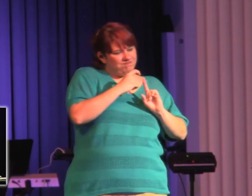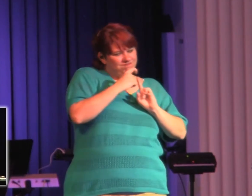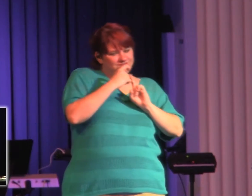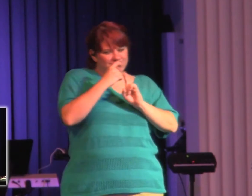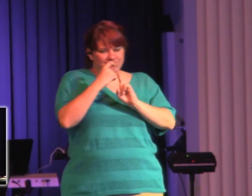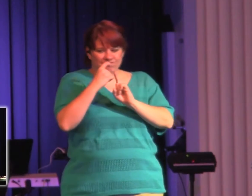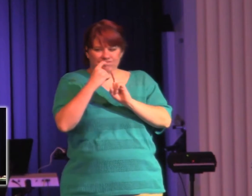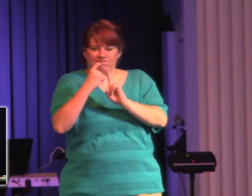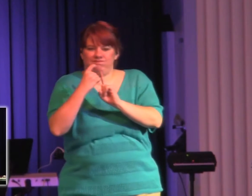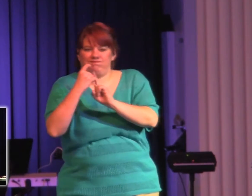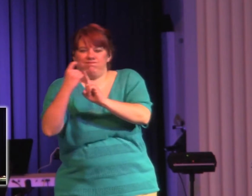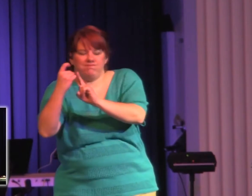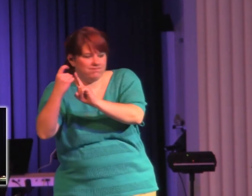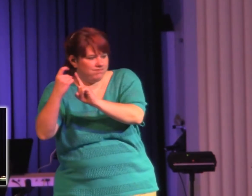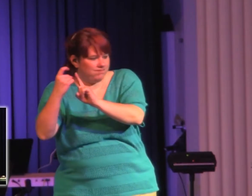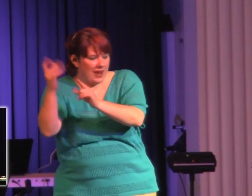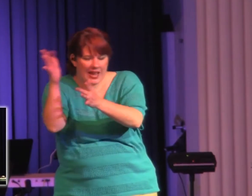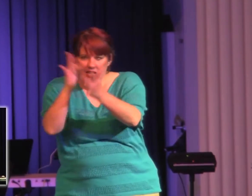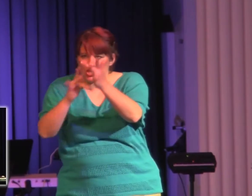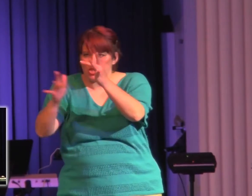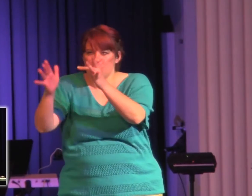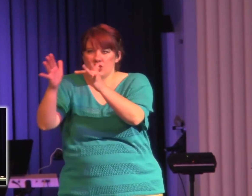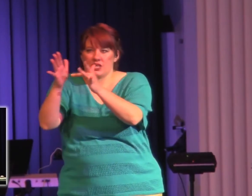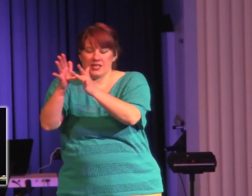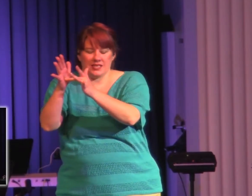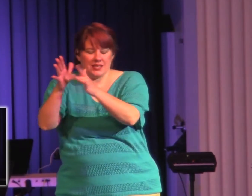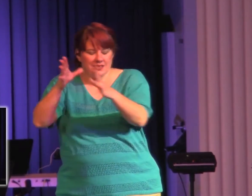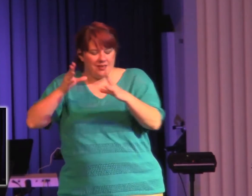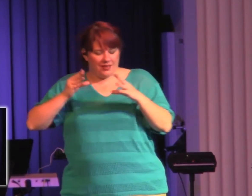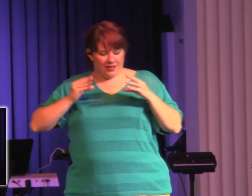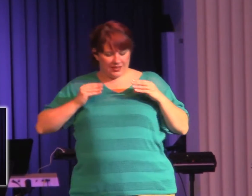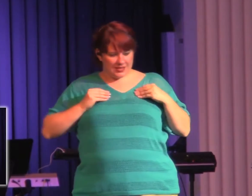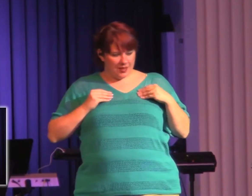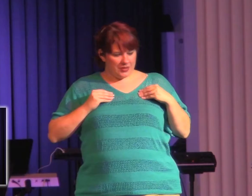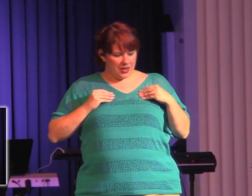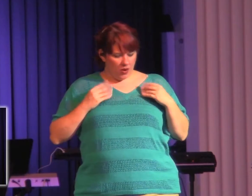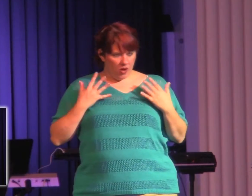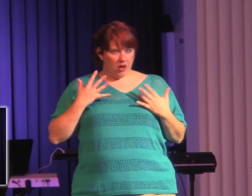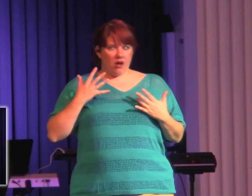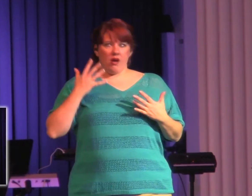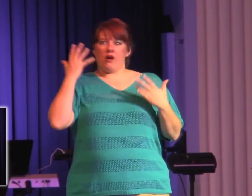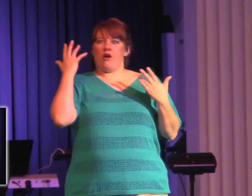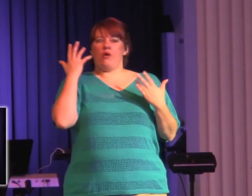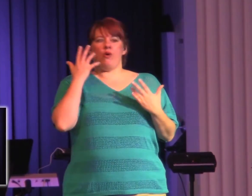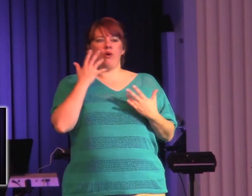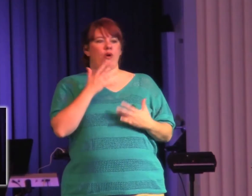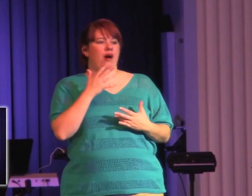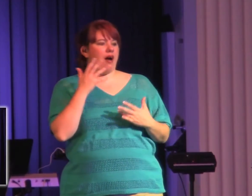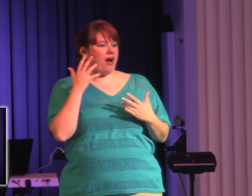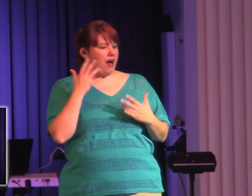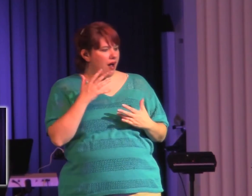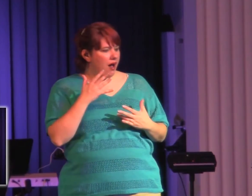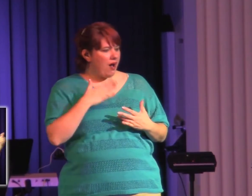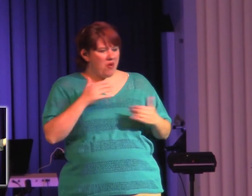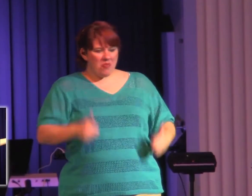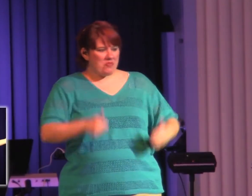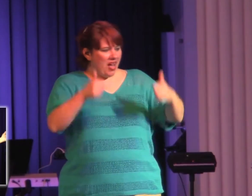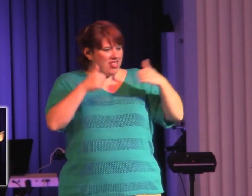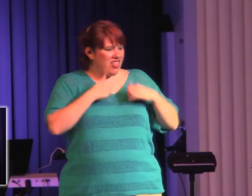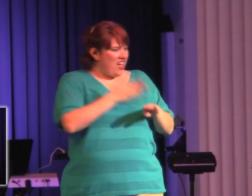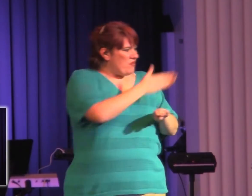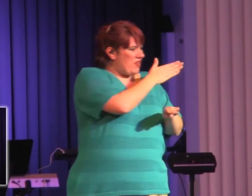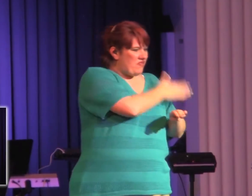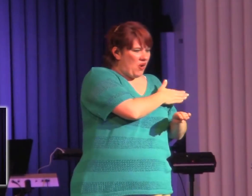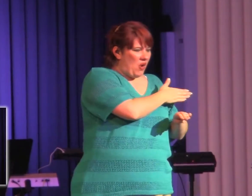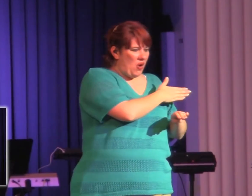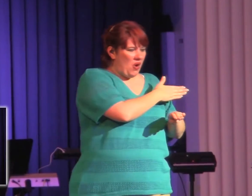came in, in my ignorance, man, it revolutionized my life. I'm walking one way. The next thing you know, boom,